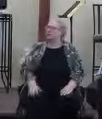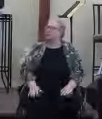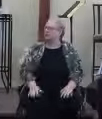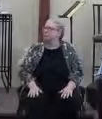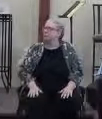is coming.